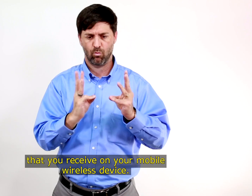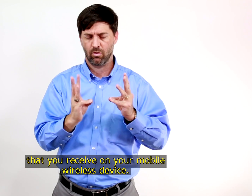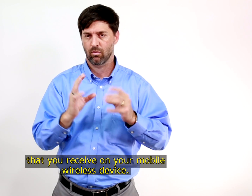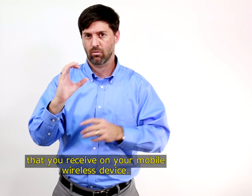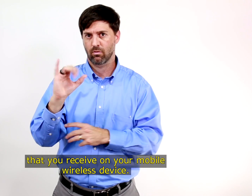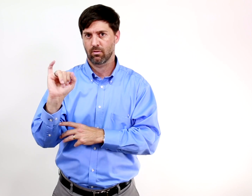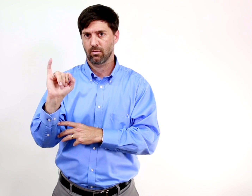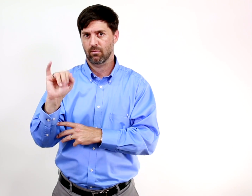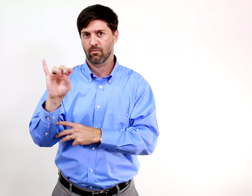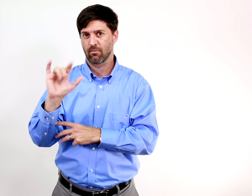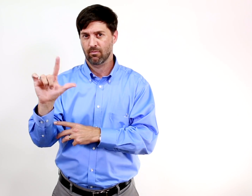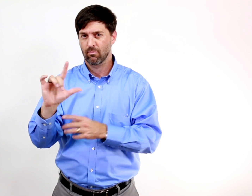device.